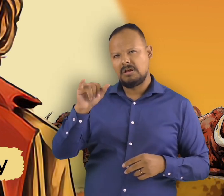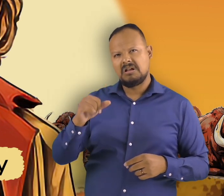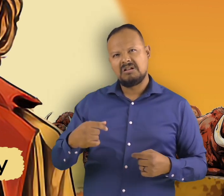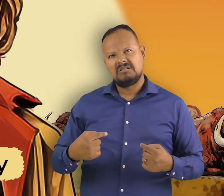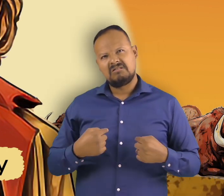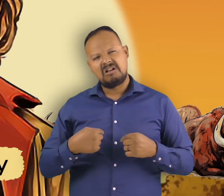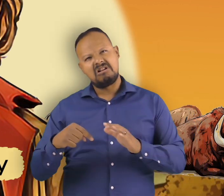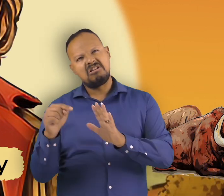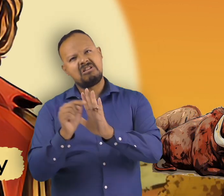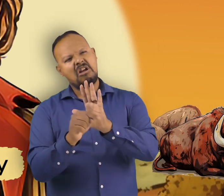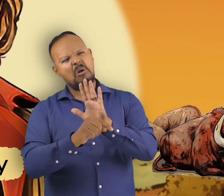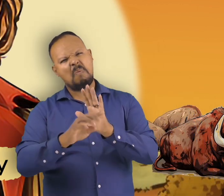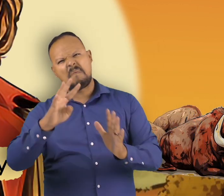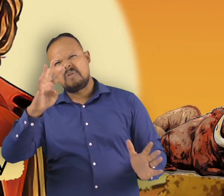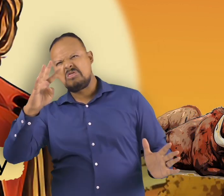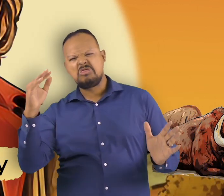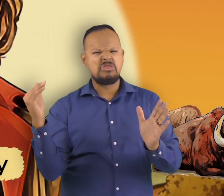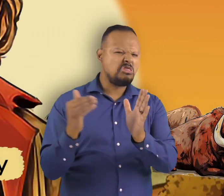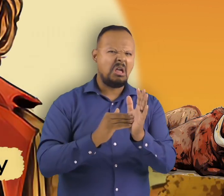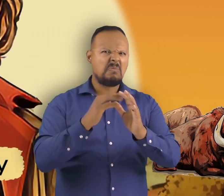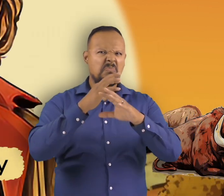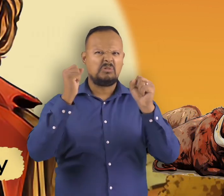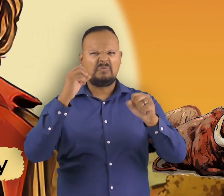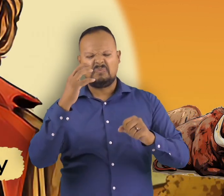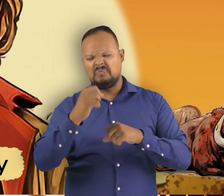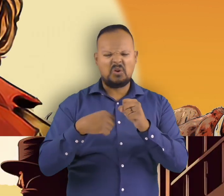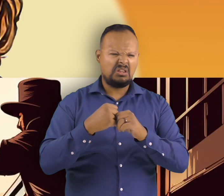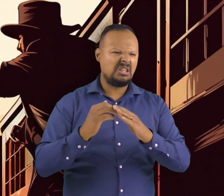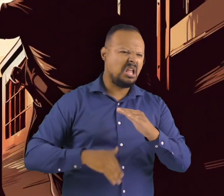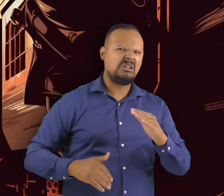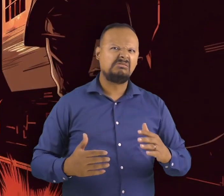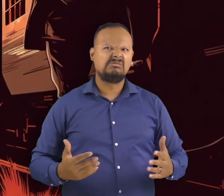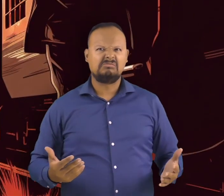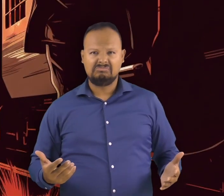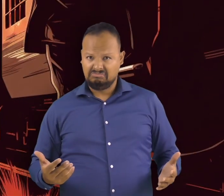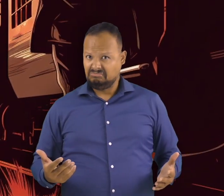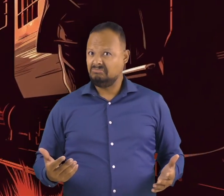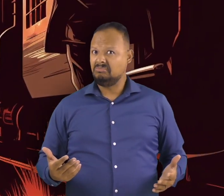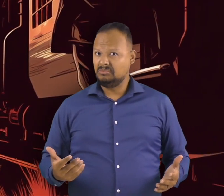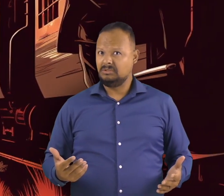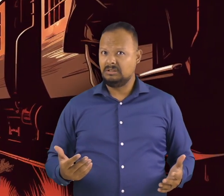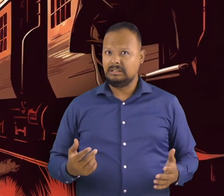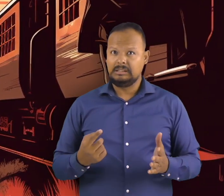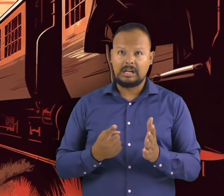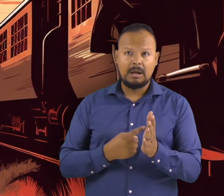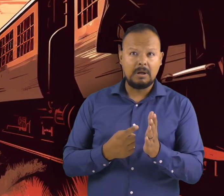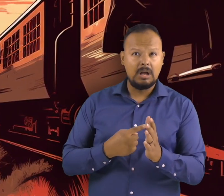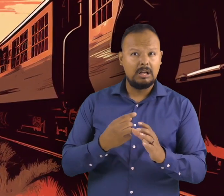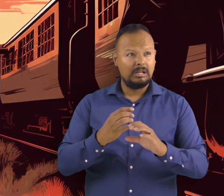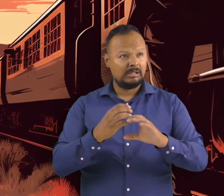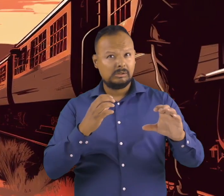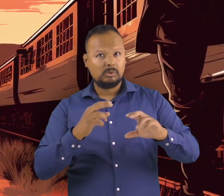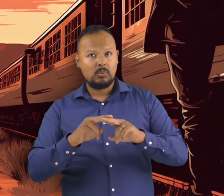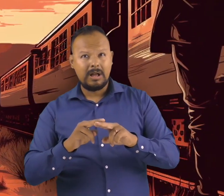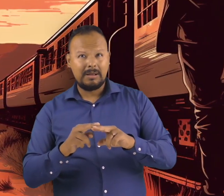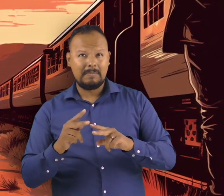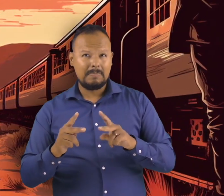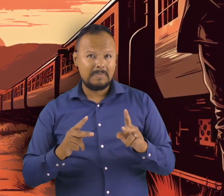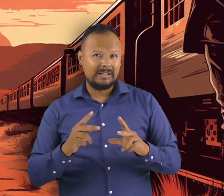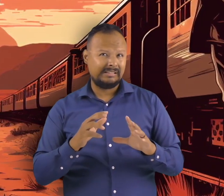more than 4 000 bison in two years settlers would sometimes hang out of train windows and shoot